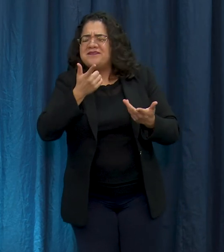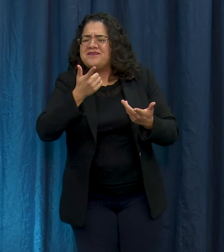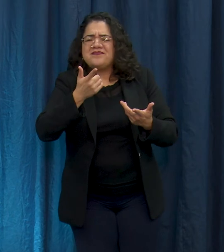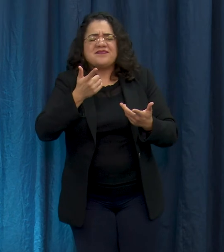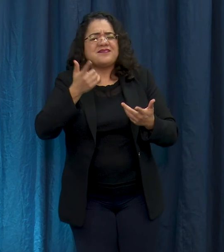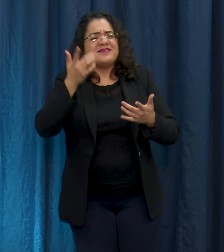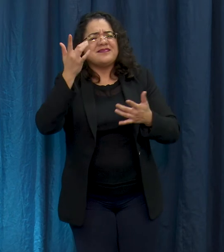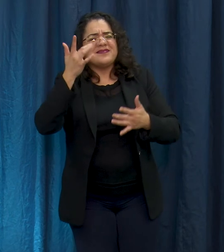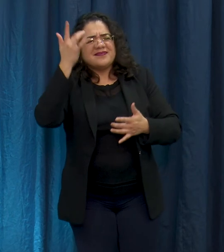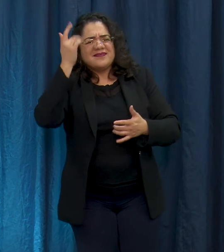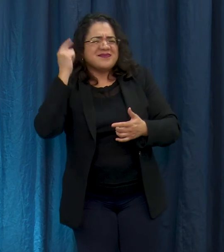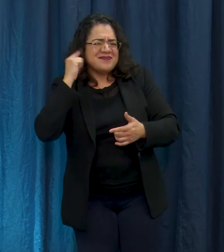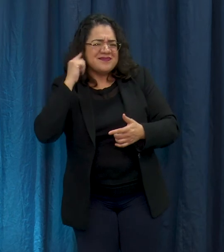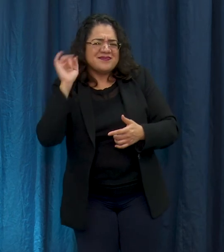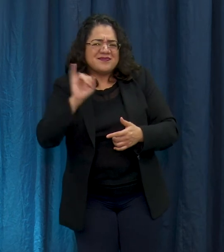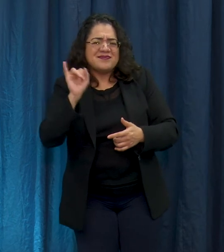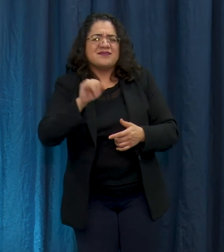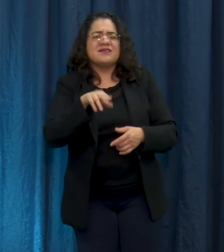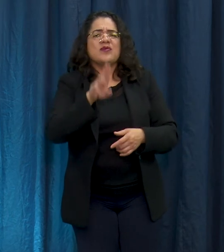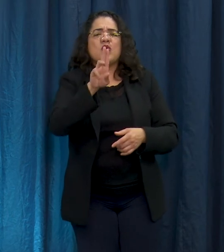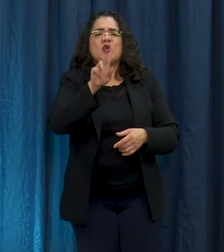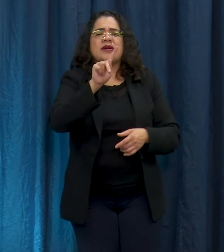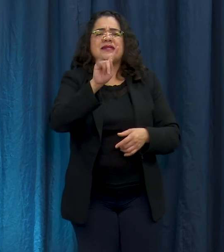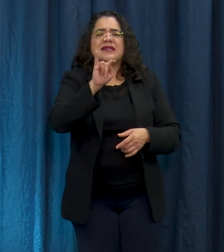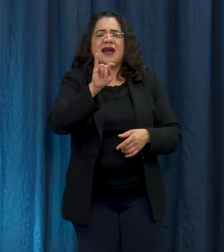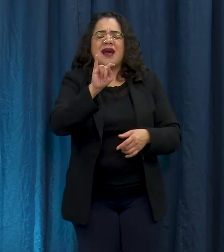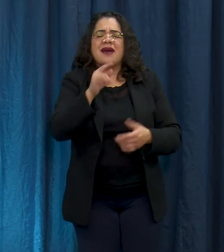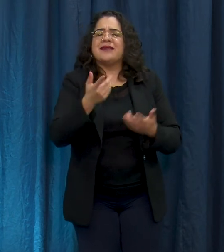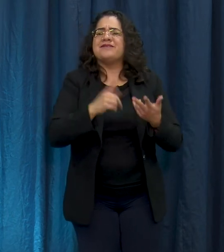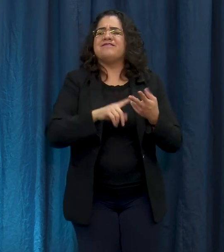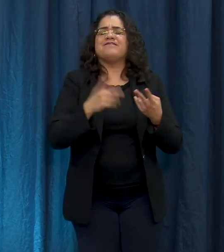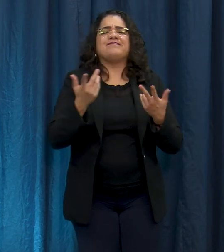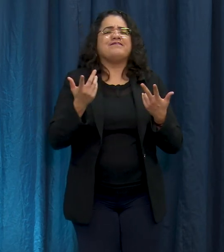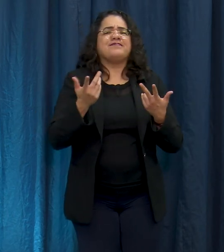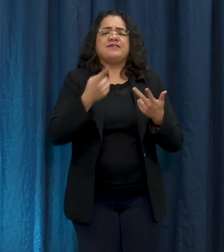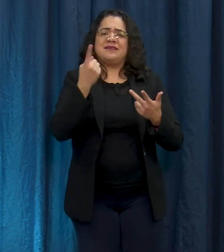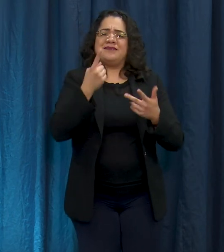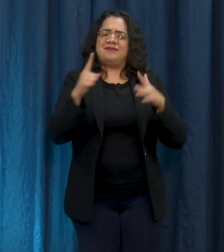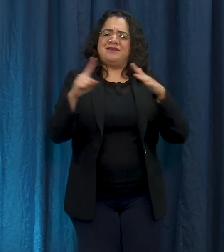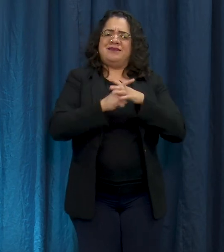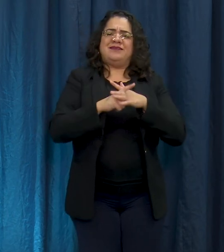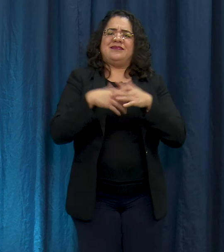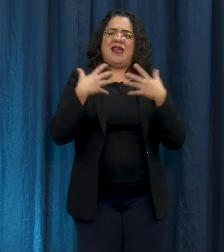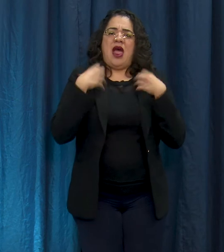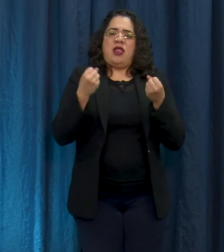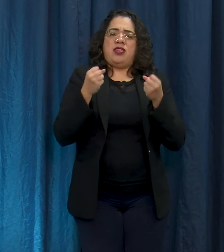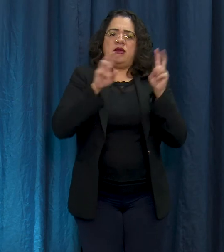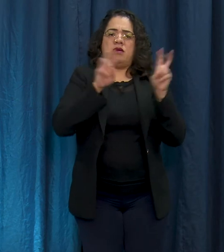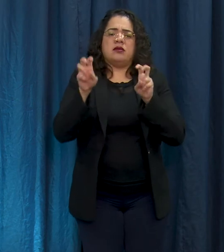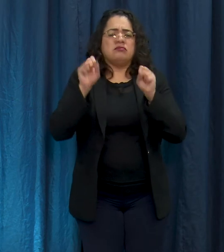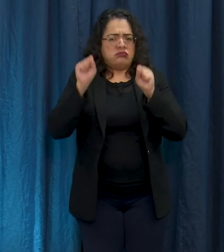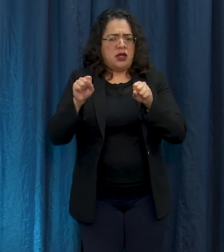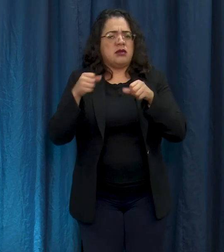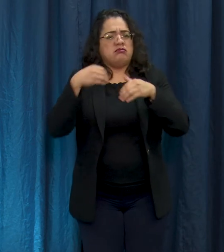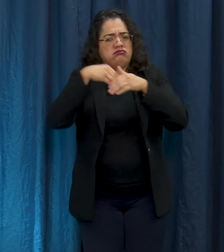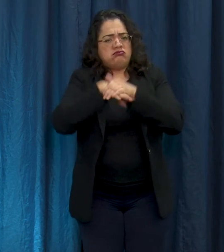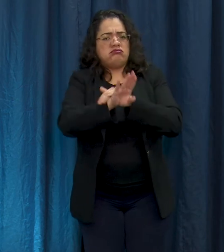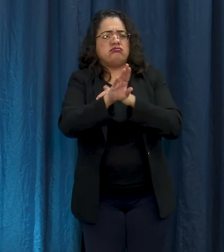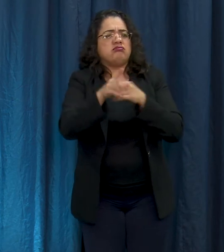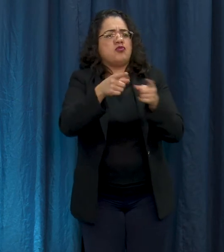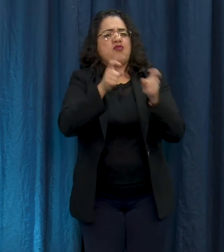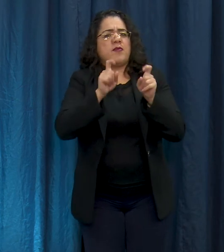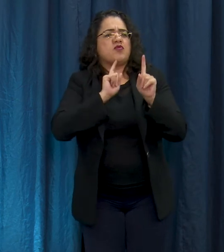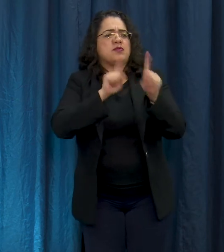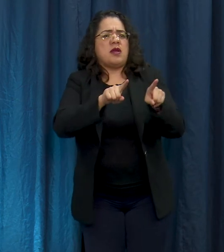y de oído infecciones urinaryas la clínica que estamos diciendo que esta puesta en el colegio de long